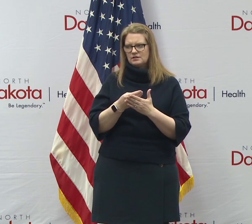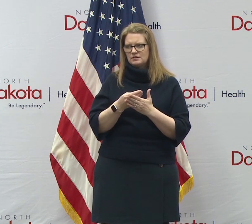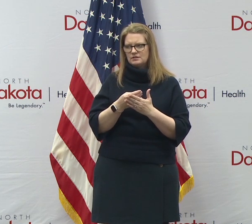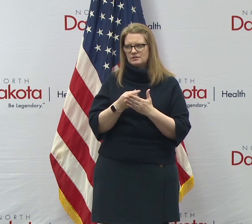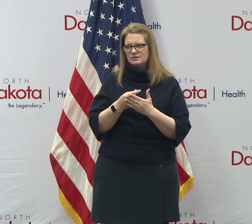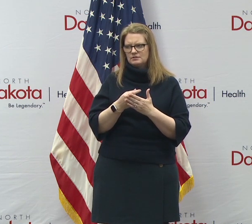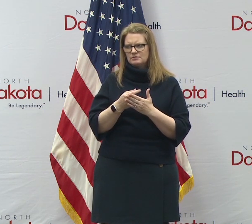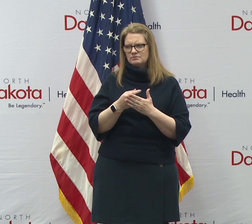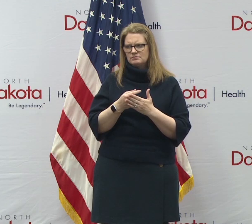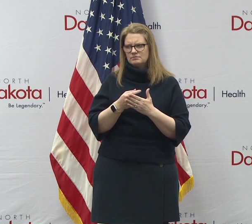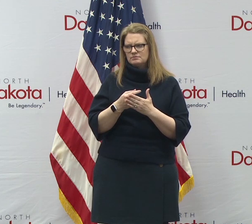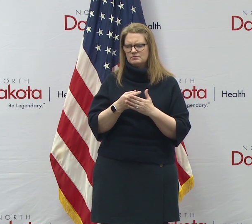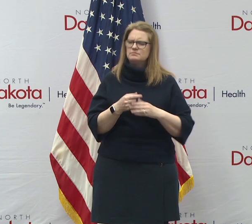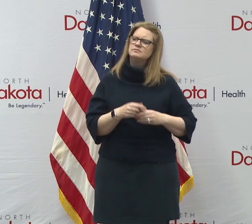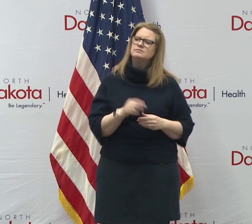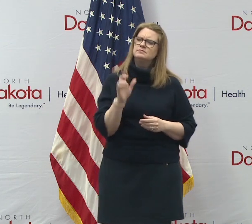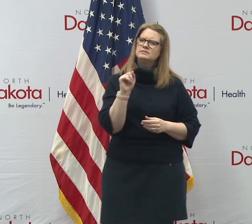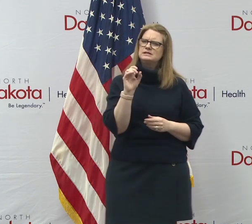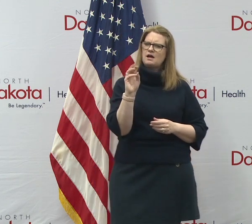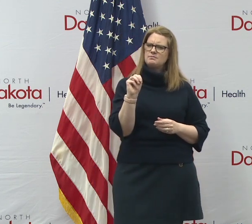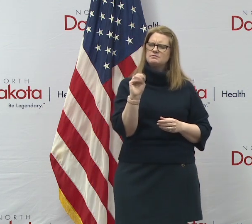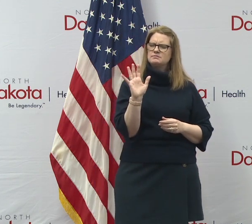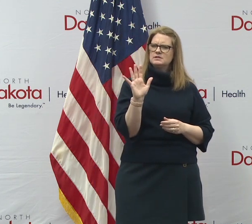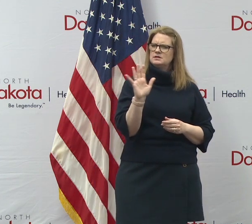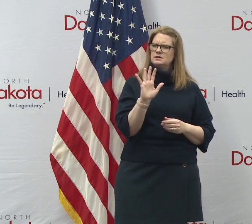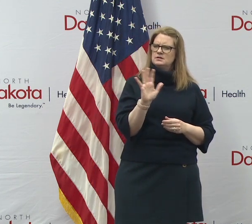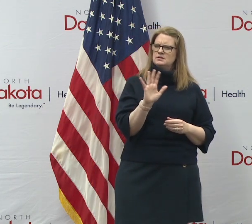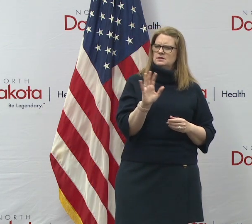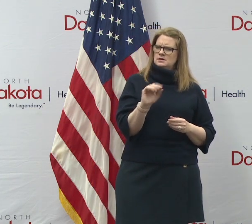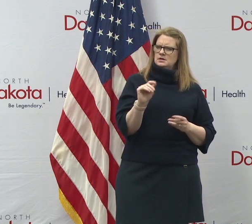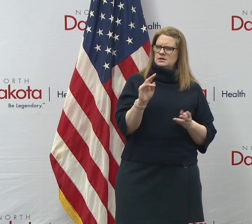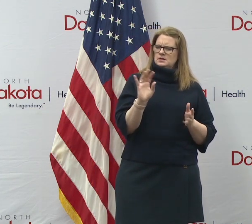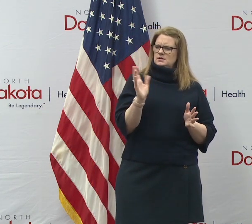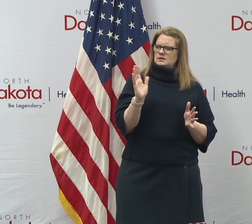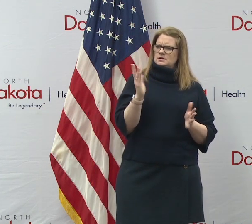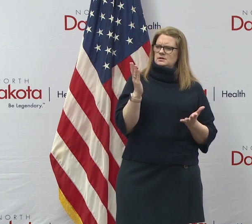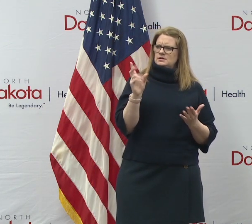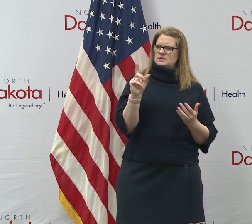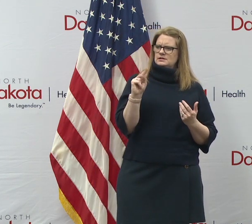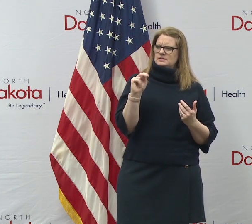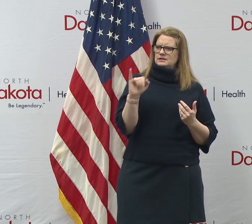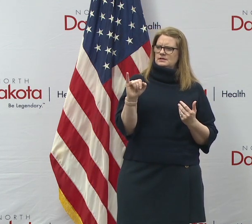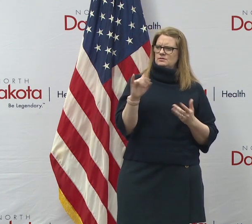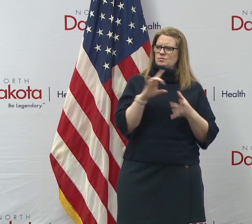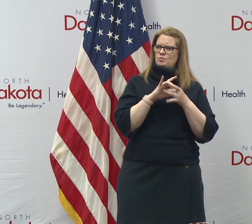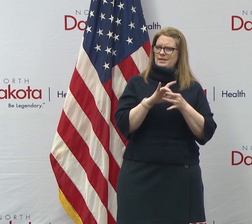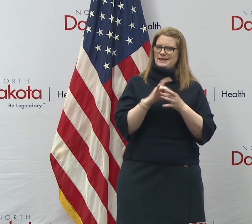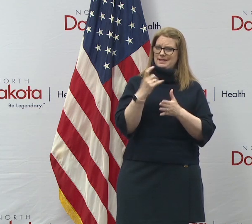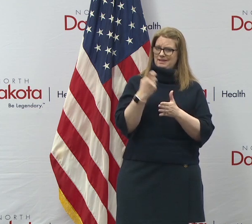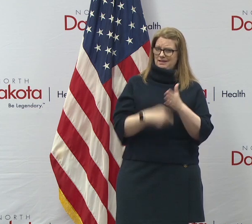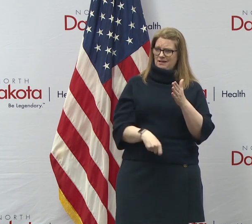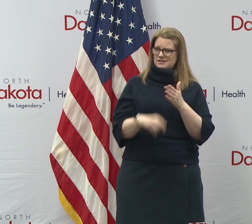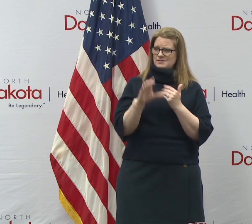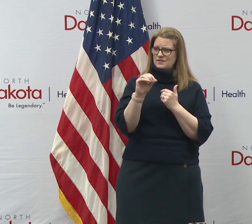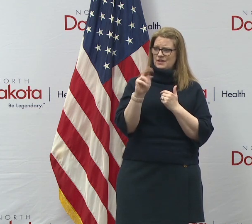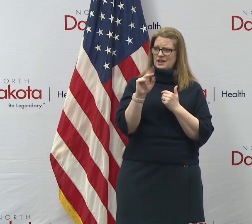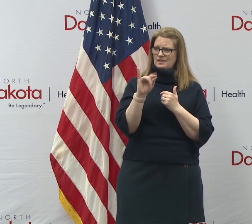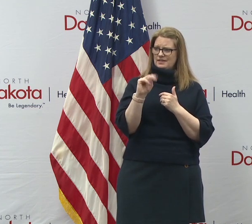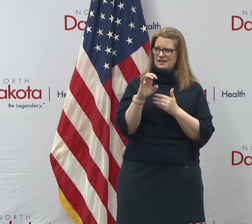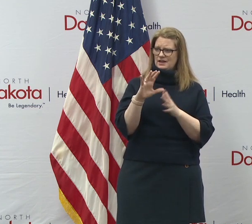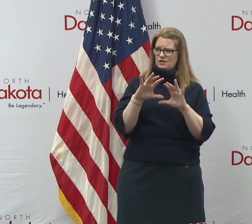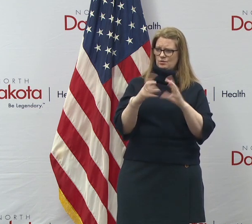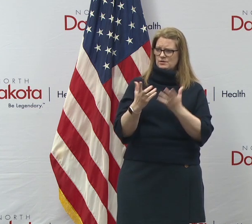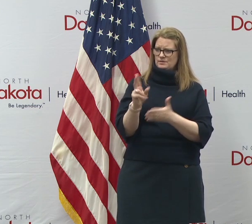Uh, so Tom trying to connect the dots on that one, is it a, or maybe Danny, is it related to the cost of the online course from a